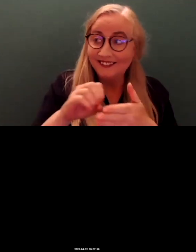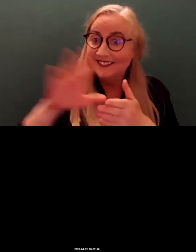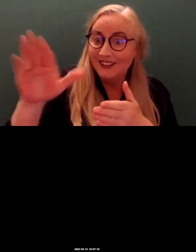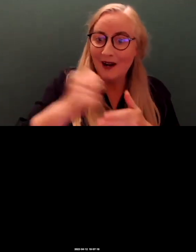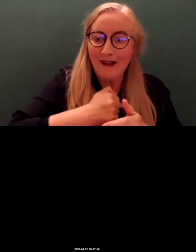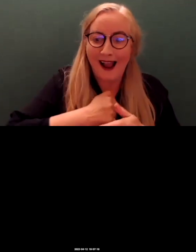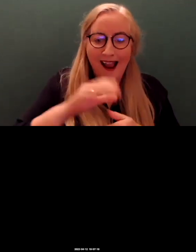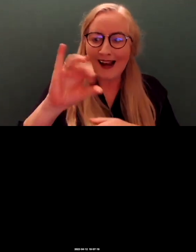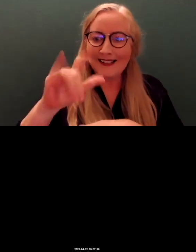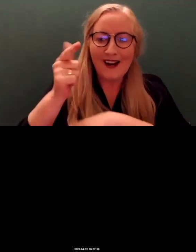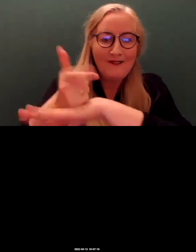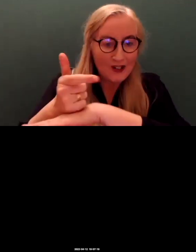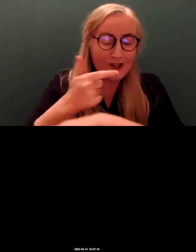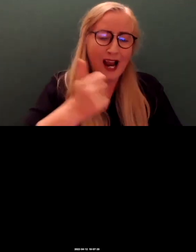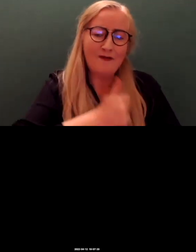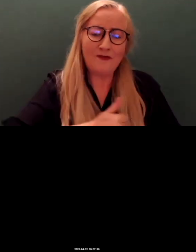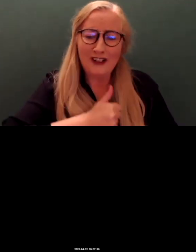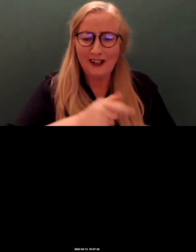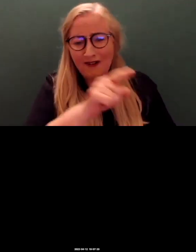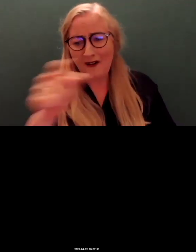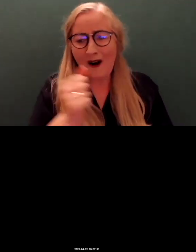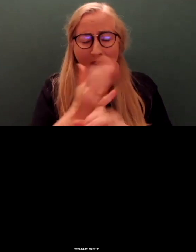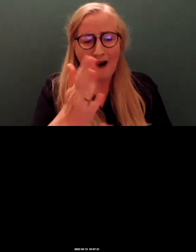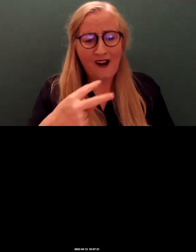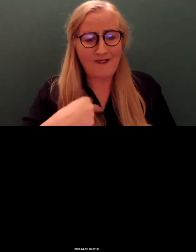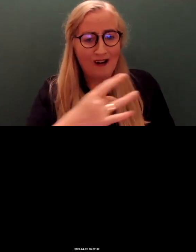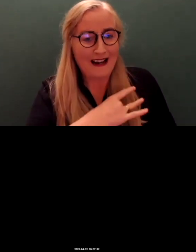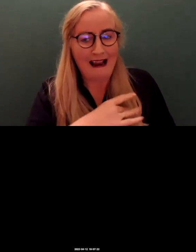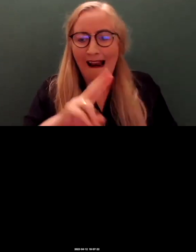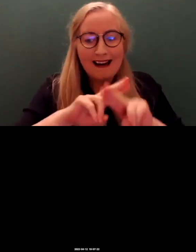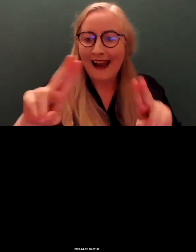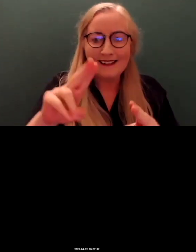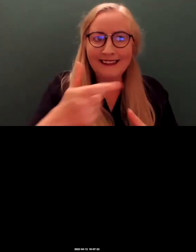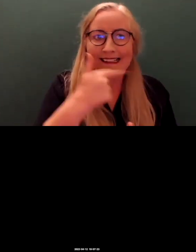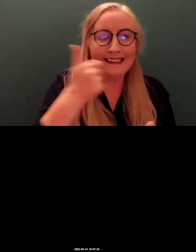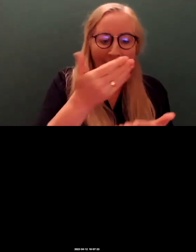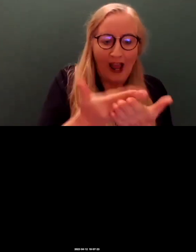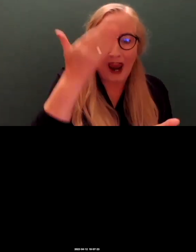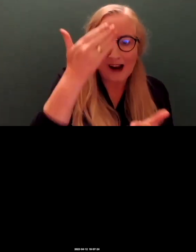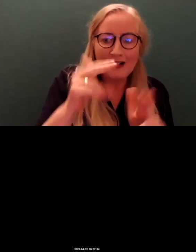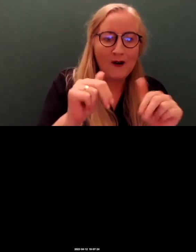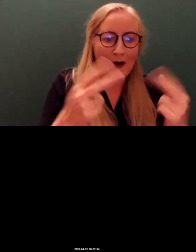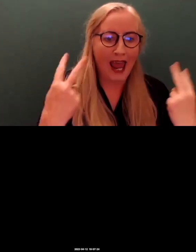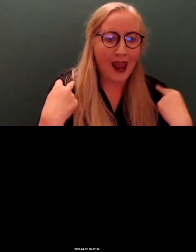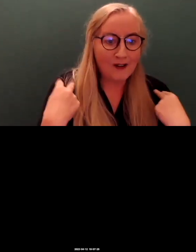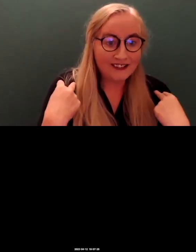really, really appreciate that. It's not easy learning a new language, and it's definitely not easy putting content out in it.